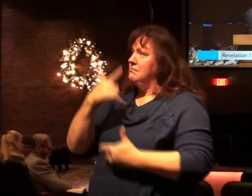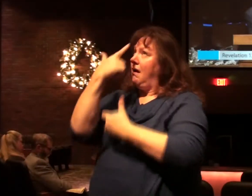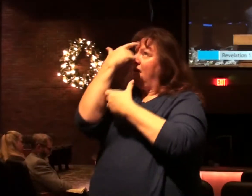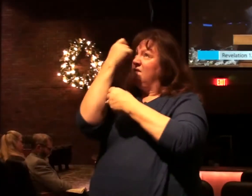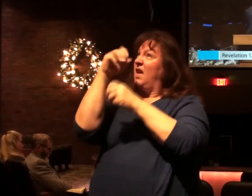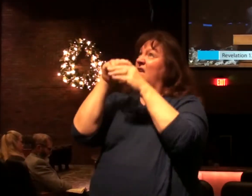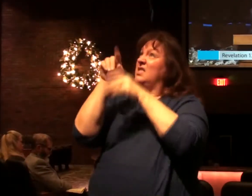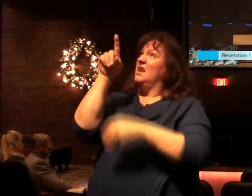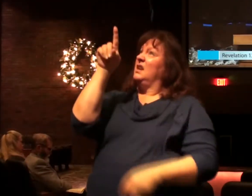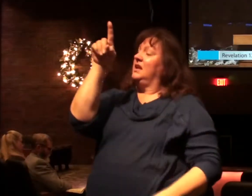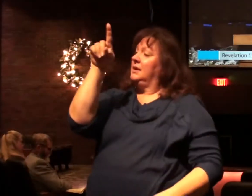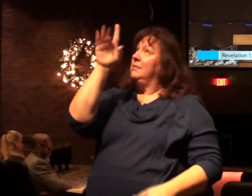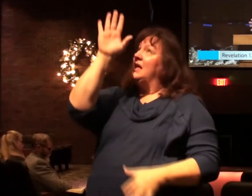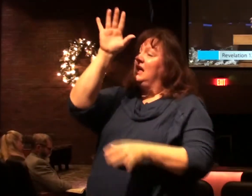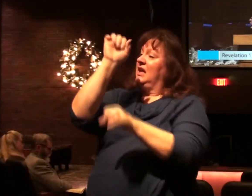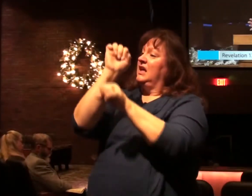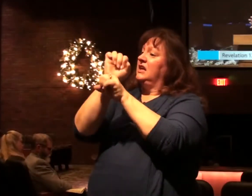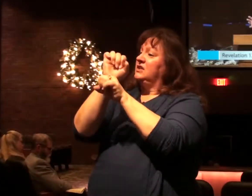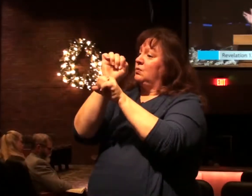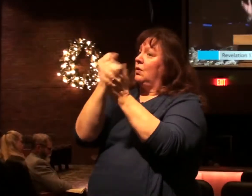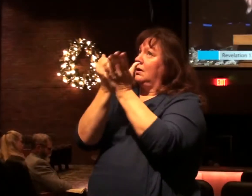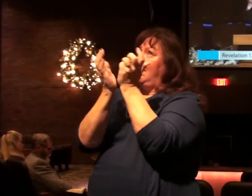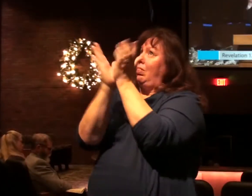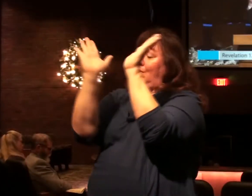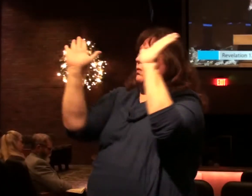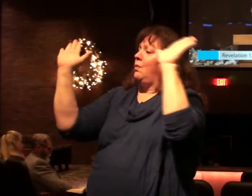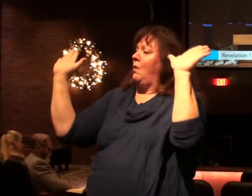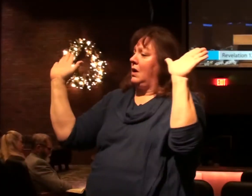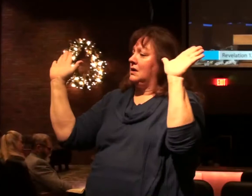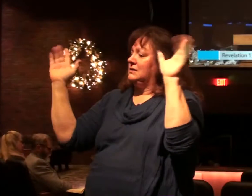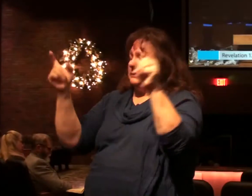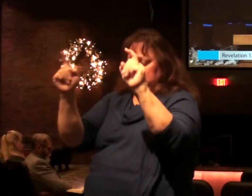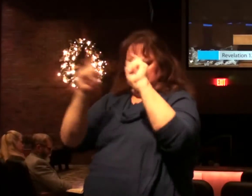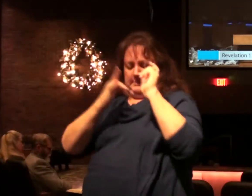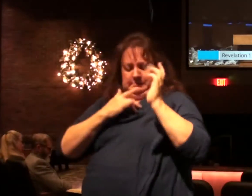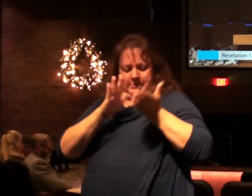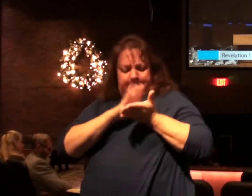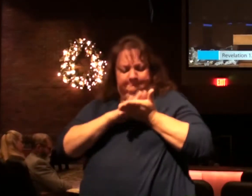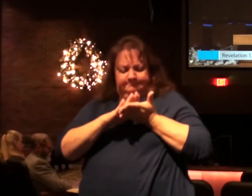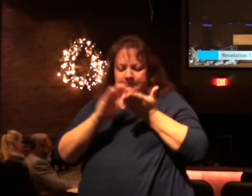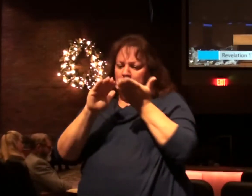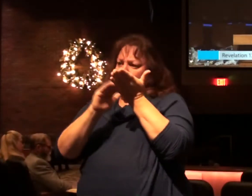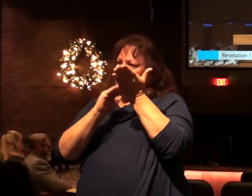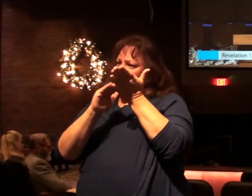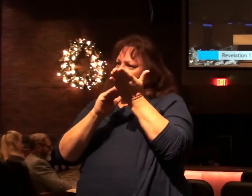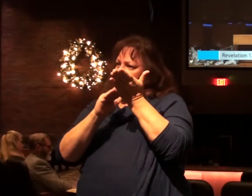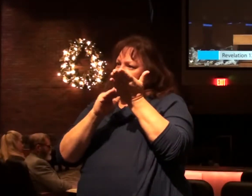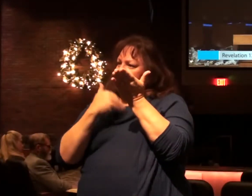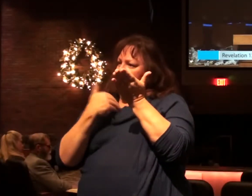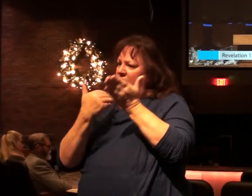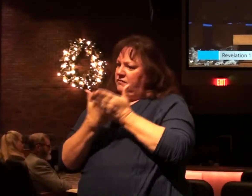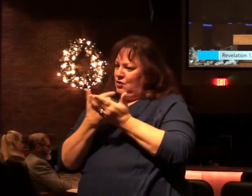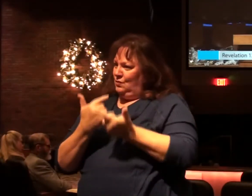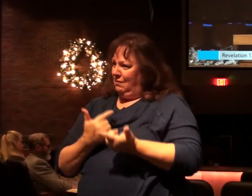Christ and the work he has done on the cross has brought cleansing, forgiveness, and new life.